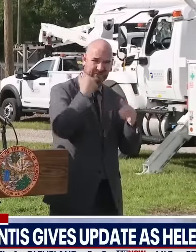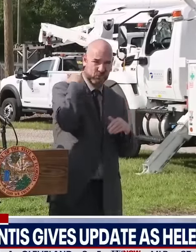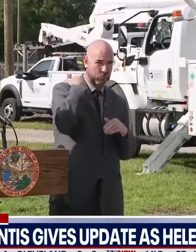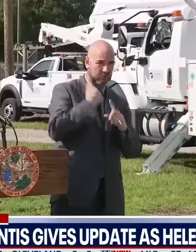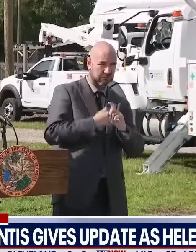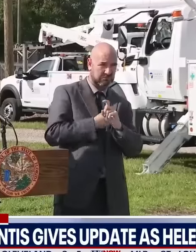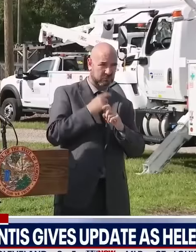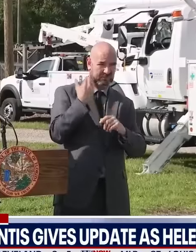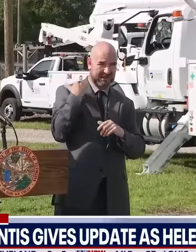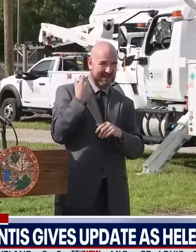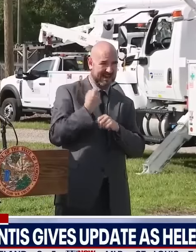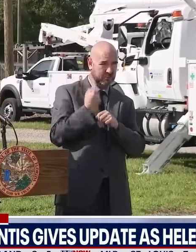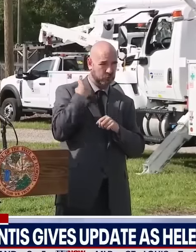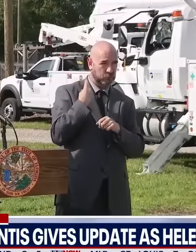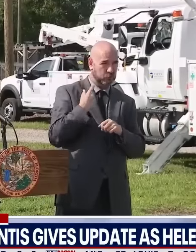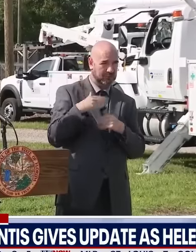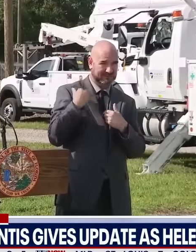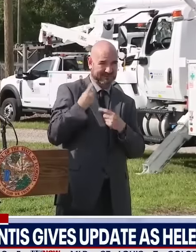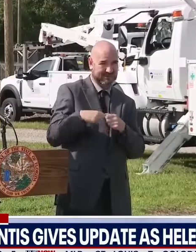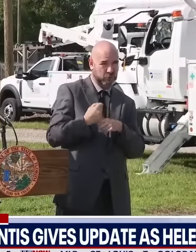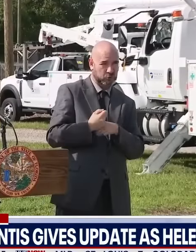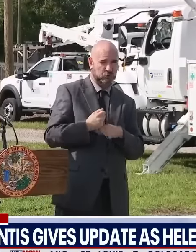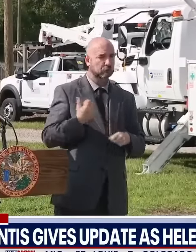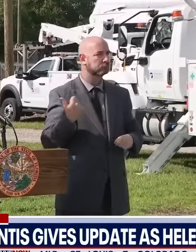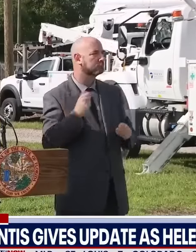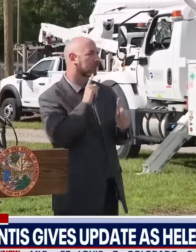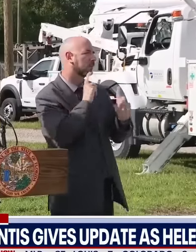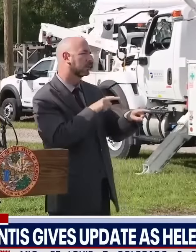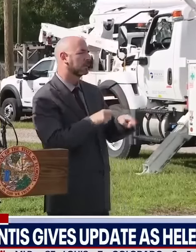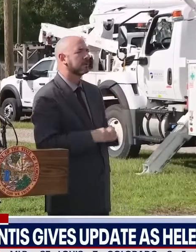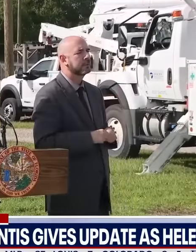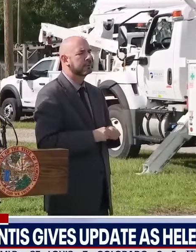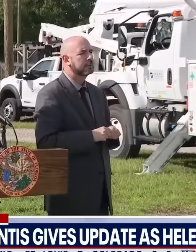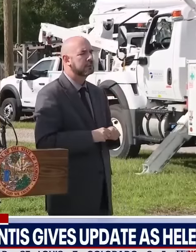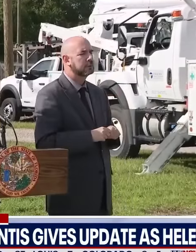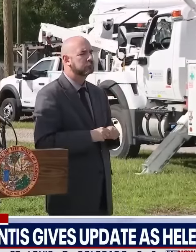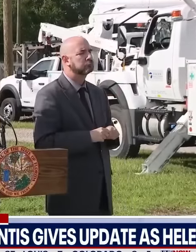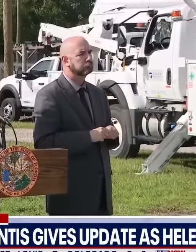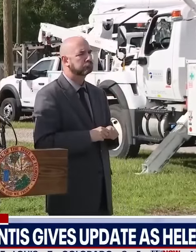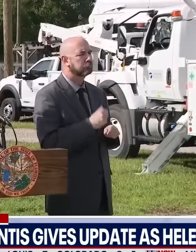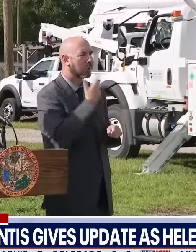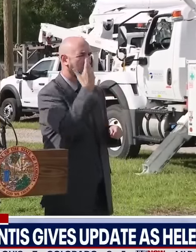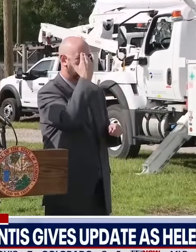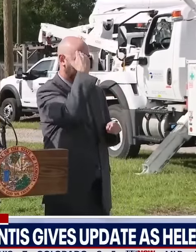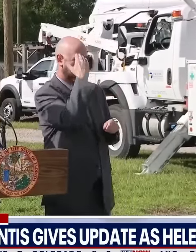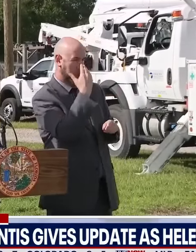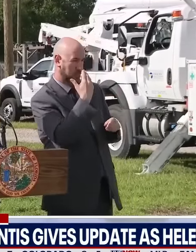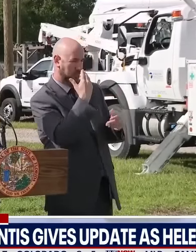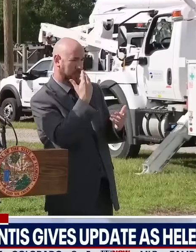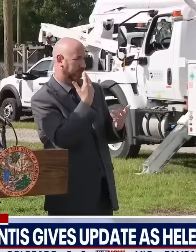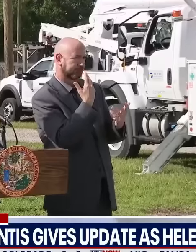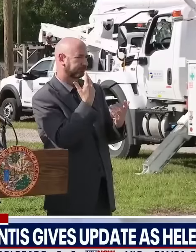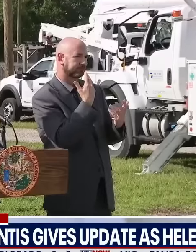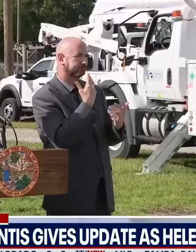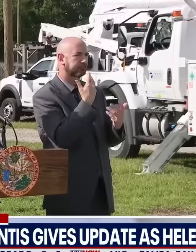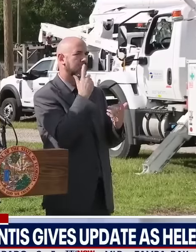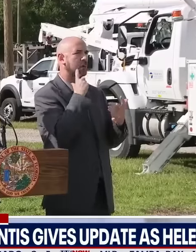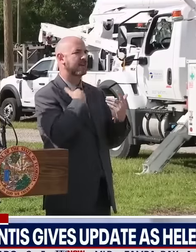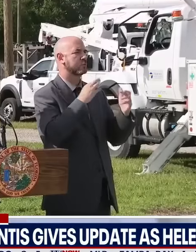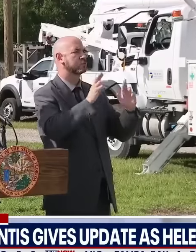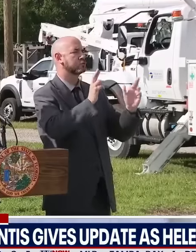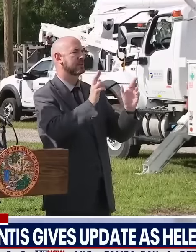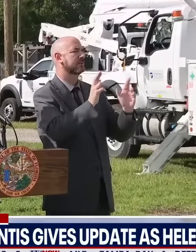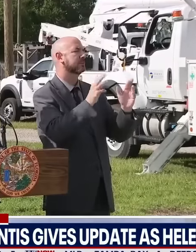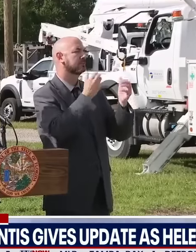I don't think you know. I think you're prepared to have major outages. I know they've put a lot of resources on the table.